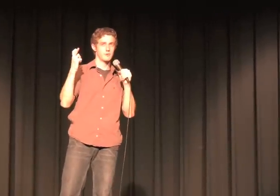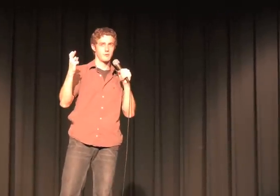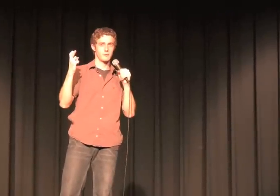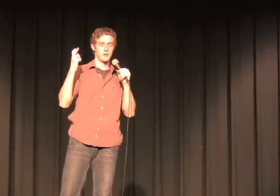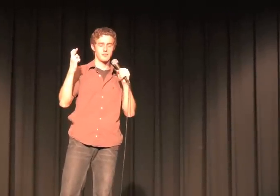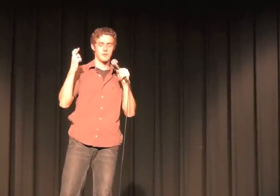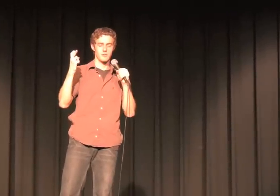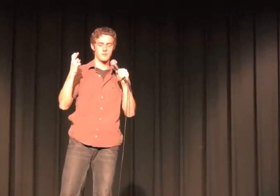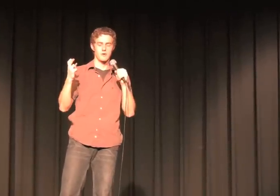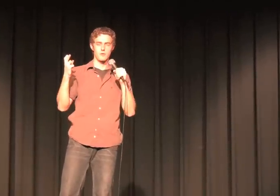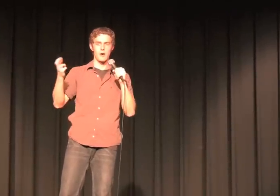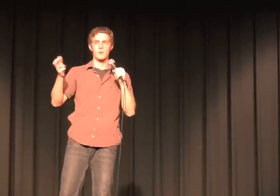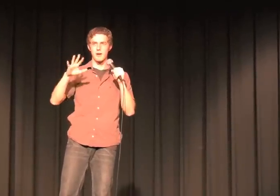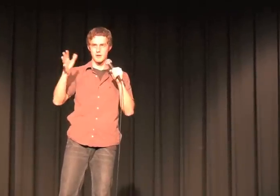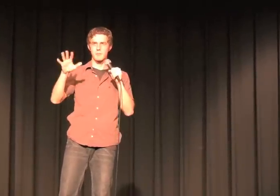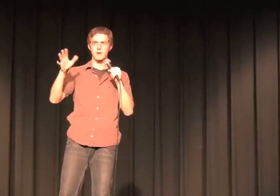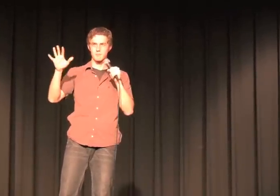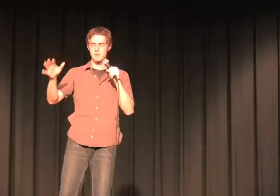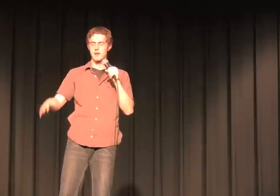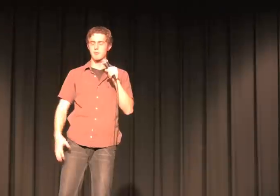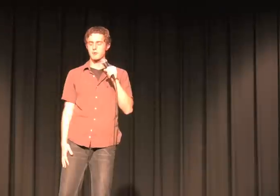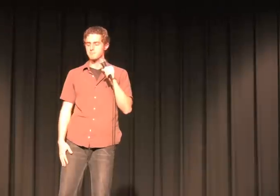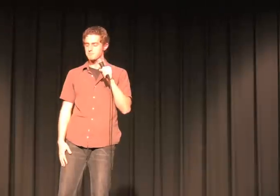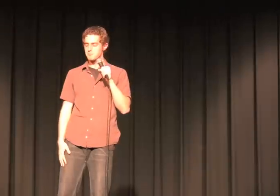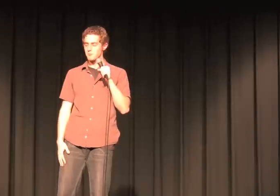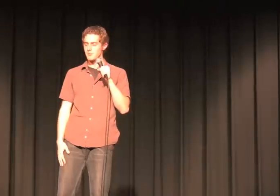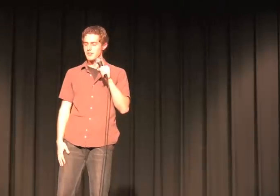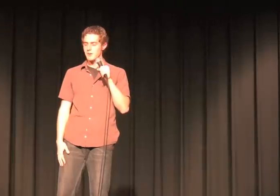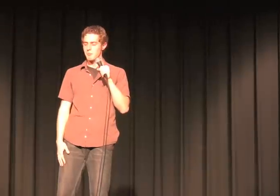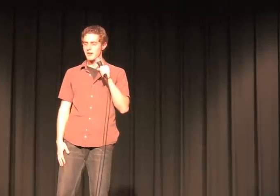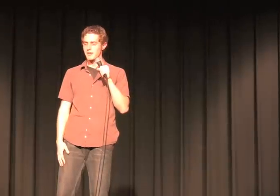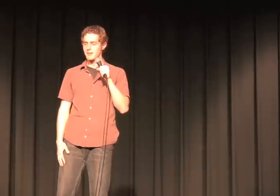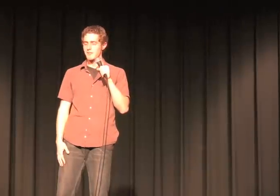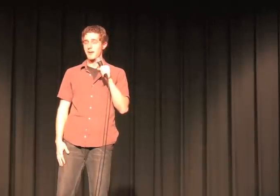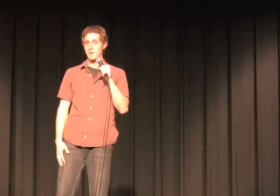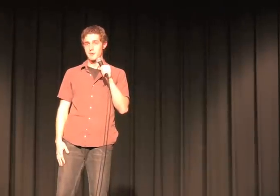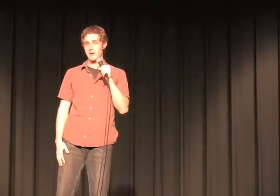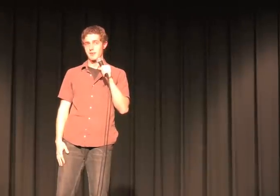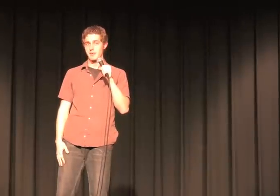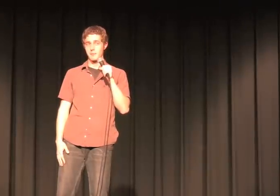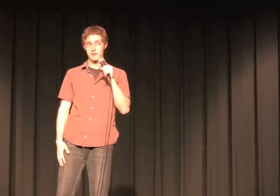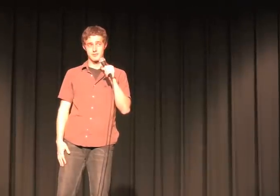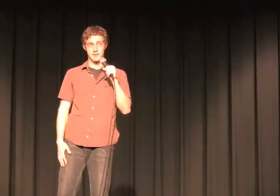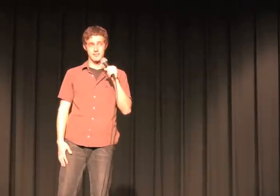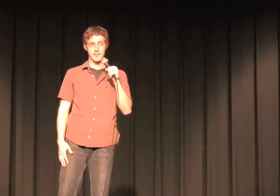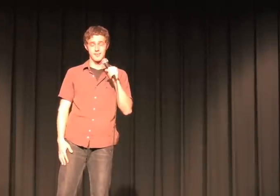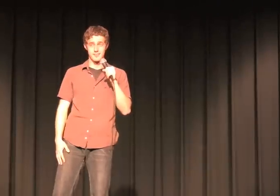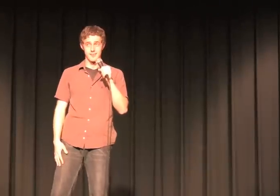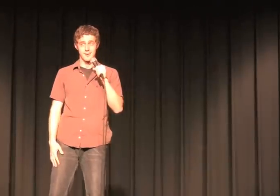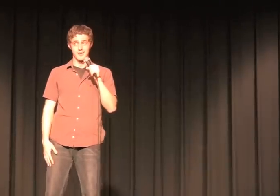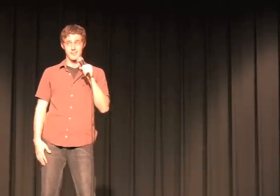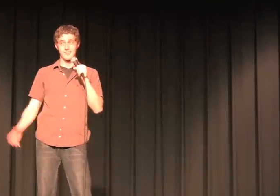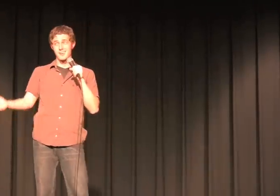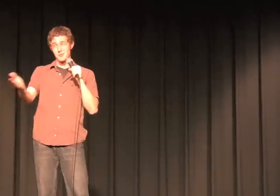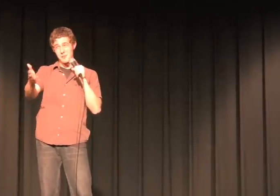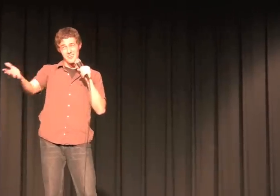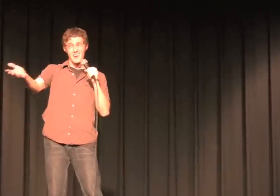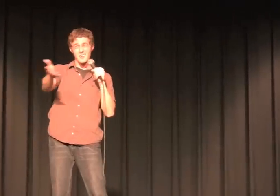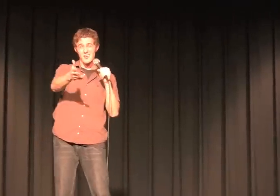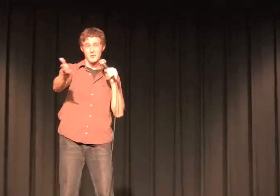choose me to go on the show, they'll call me back in about mid-April. But, if I happen to make it on America's Got Talent, you think I could maybe count on y